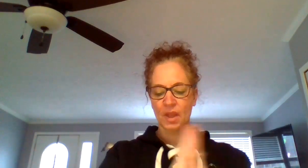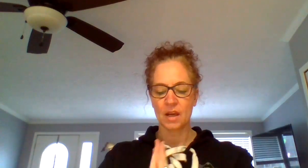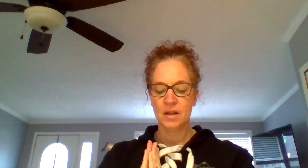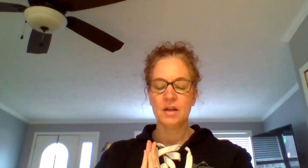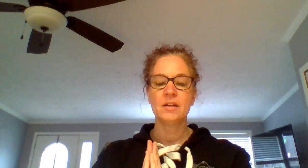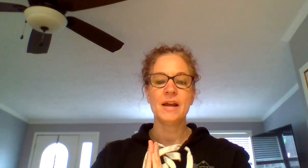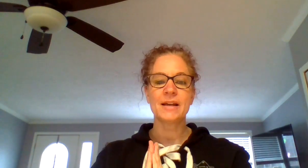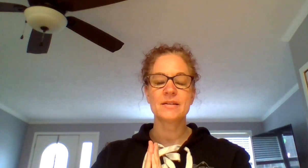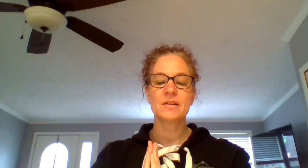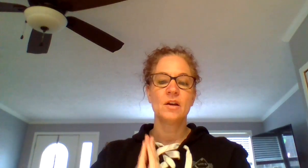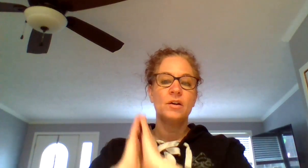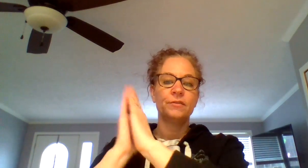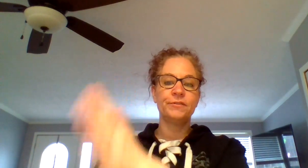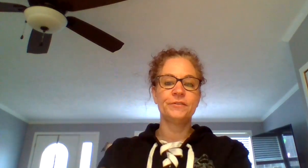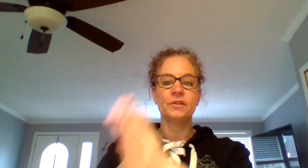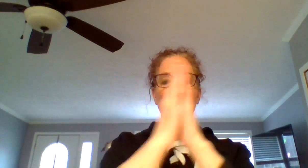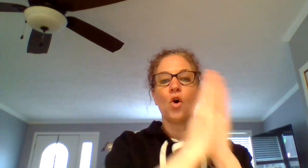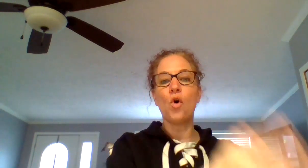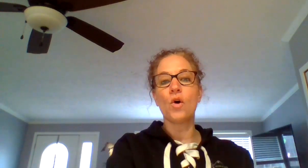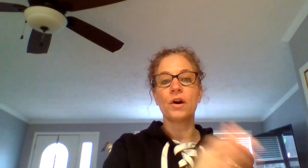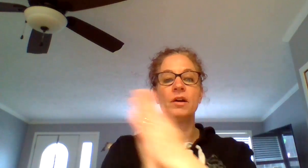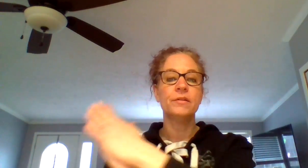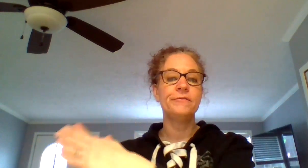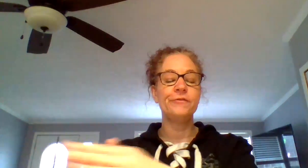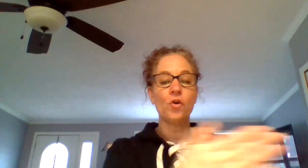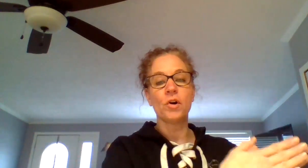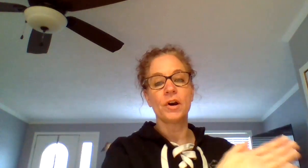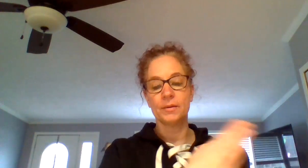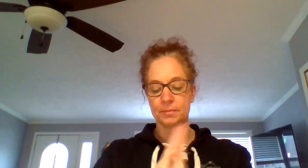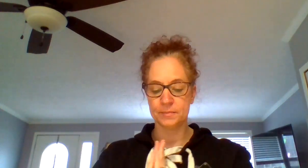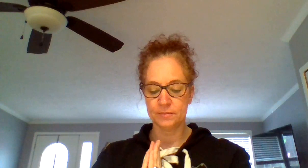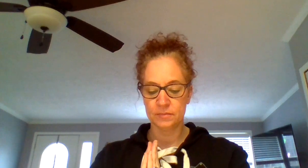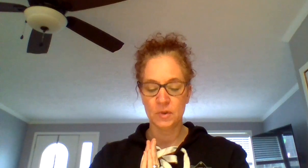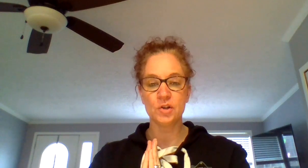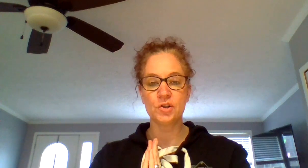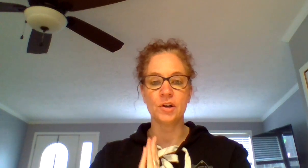Next f, or, for. Your turn.